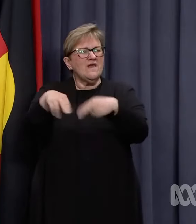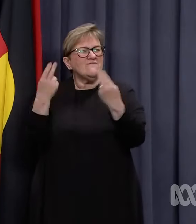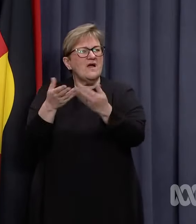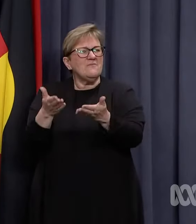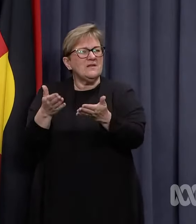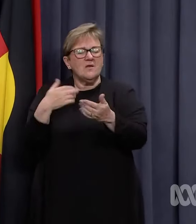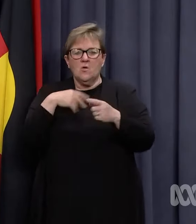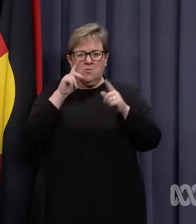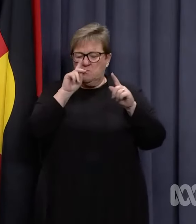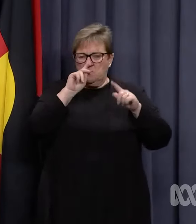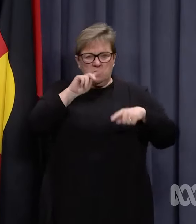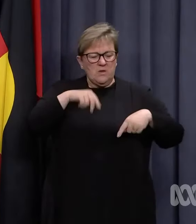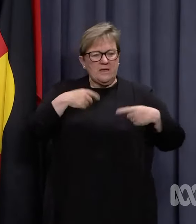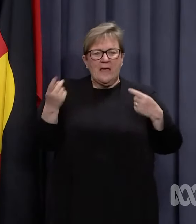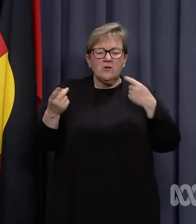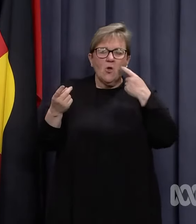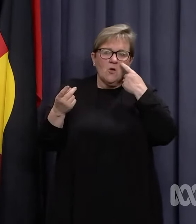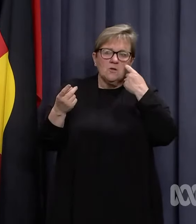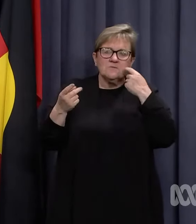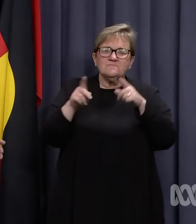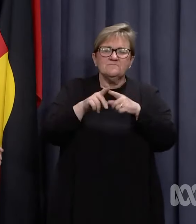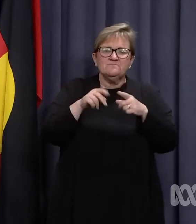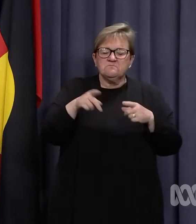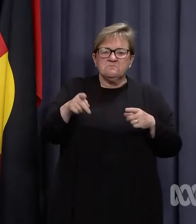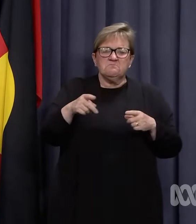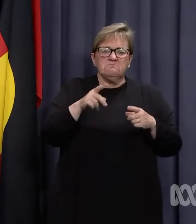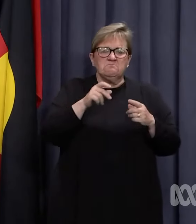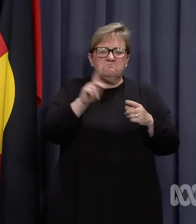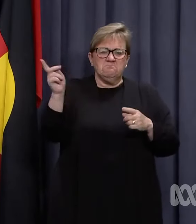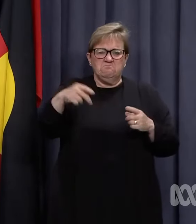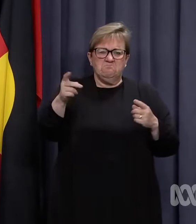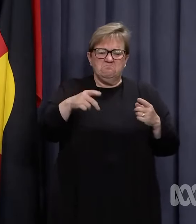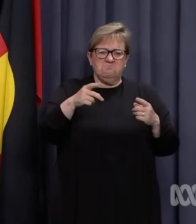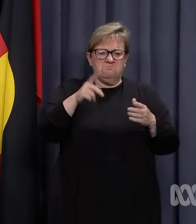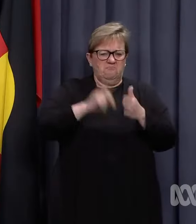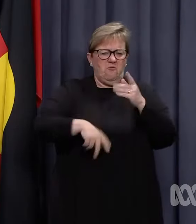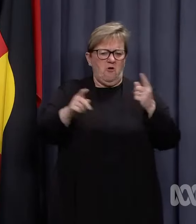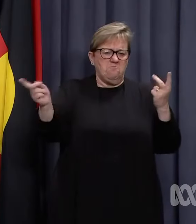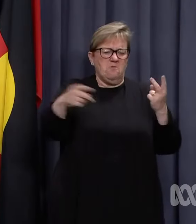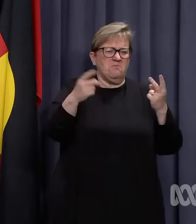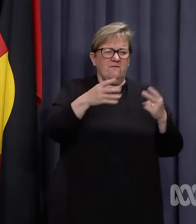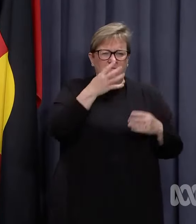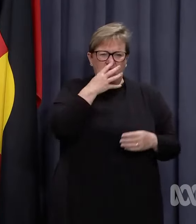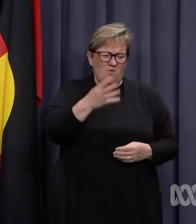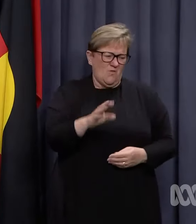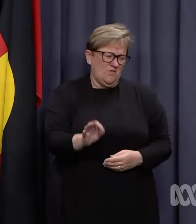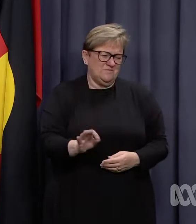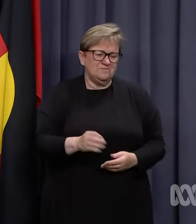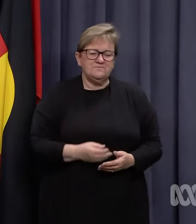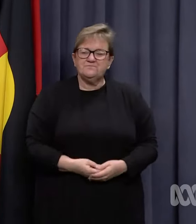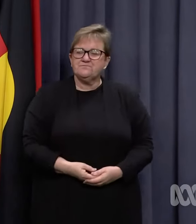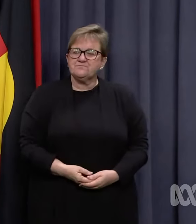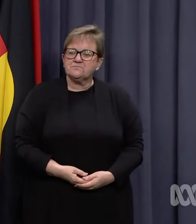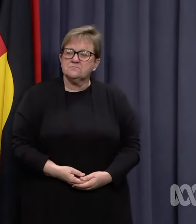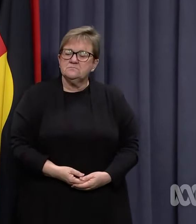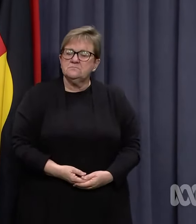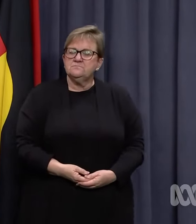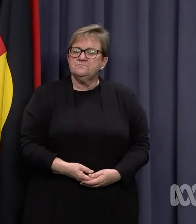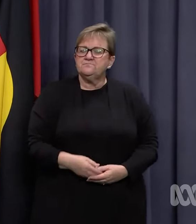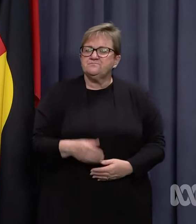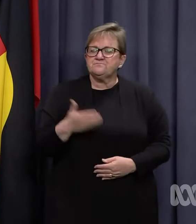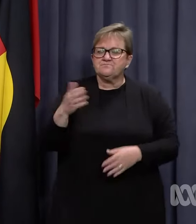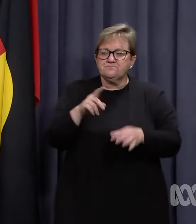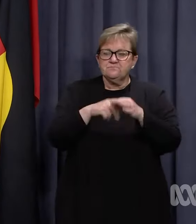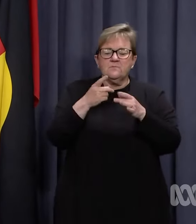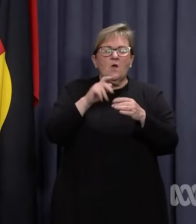Nobody is going to go into this, you know, sending out the truancy officers to get four-year-olds. Will parents be told if